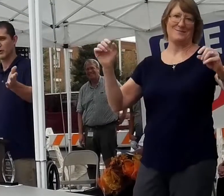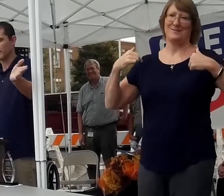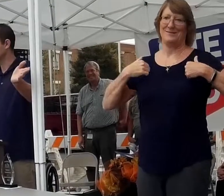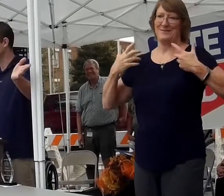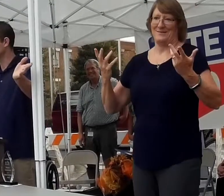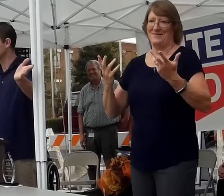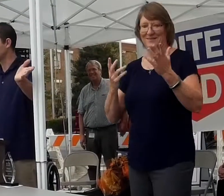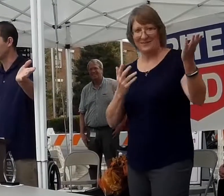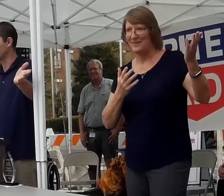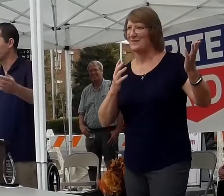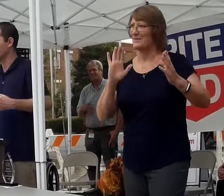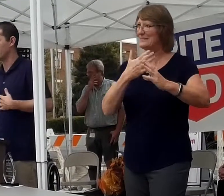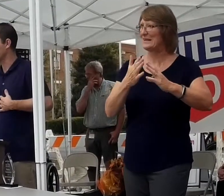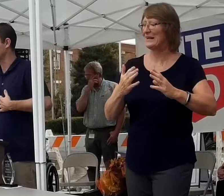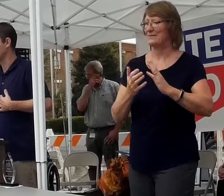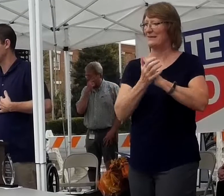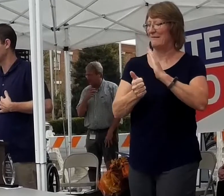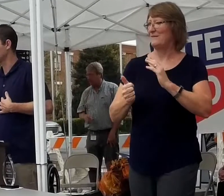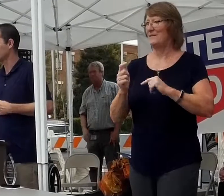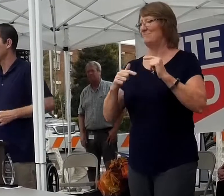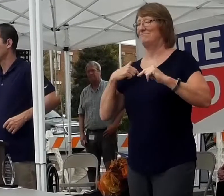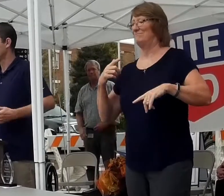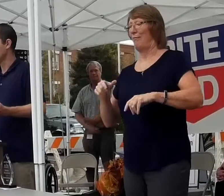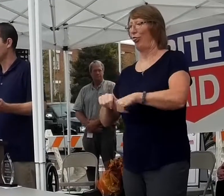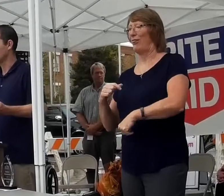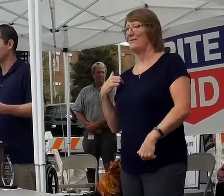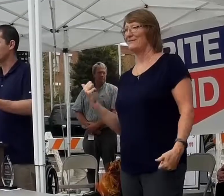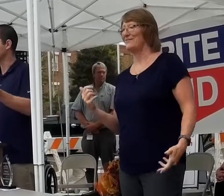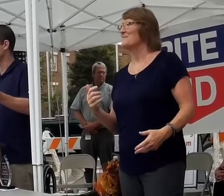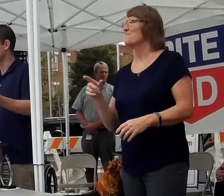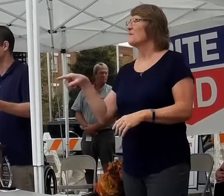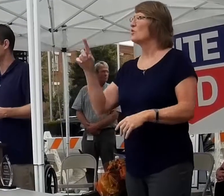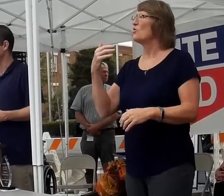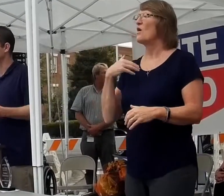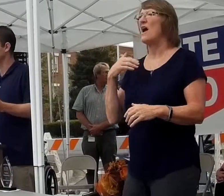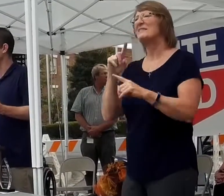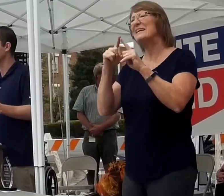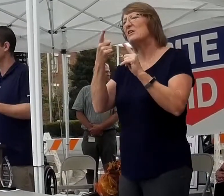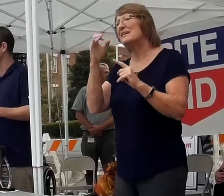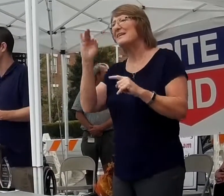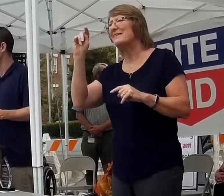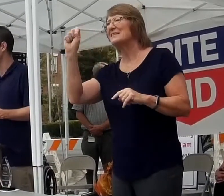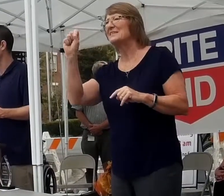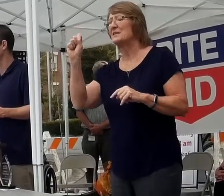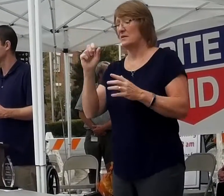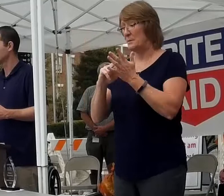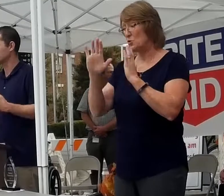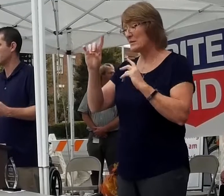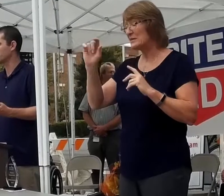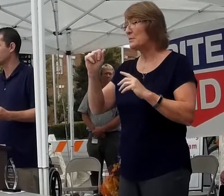So there's a gift that they have that I do not have. You guys all have gifts. Don't allow your disability